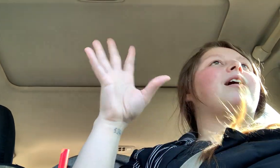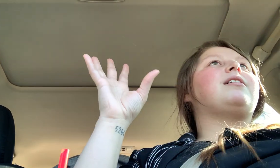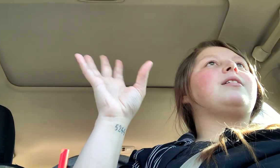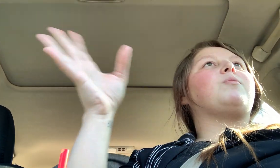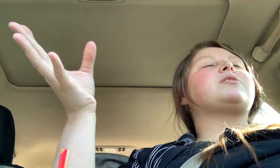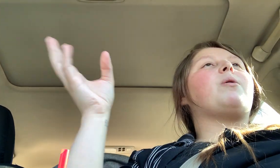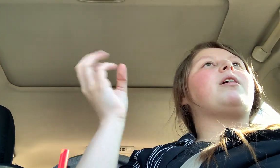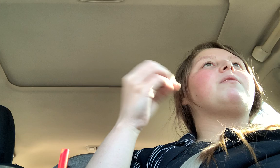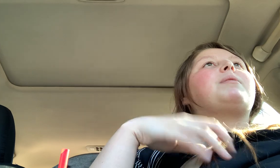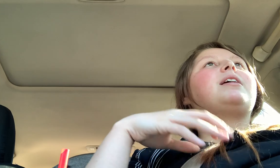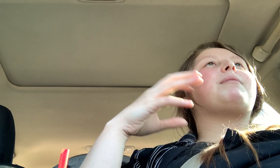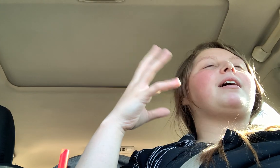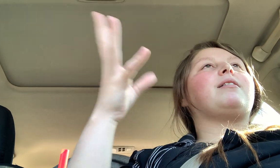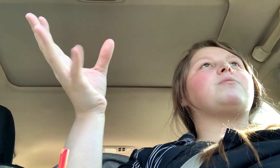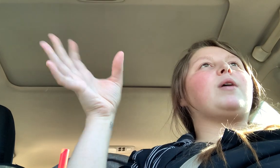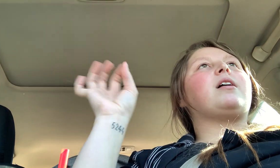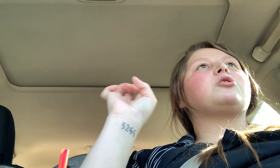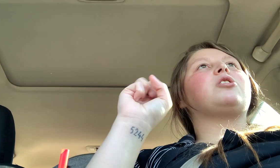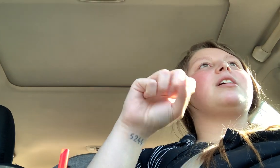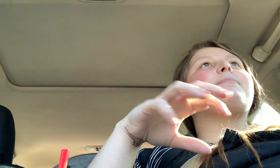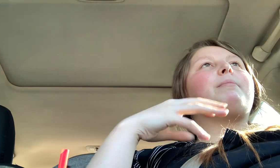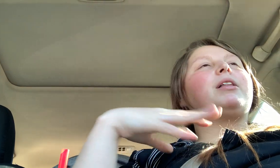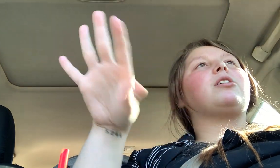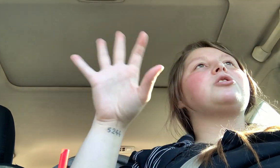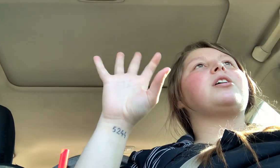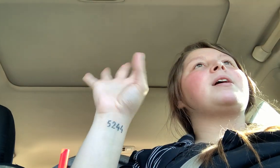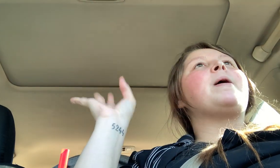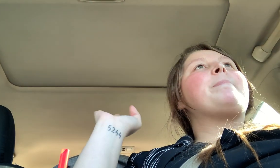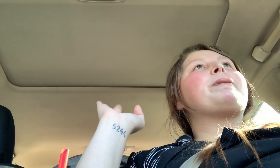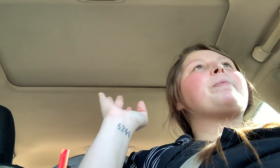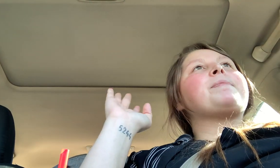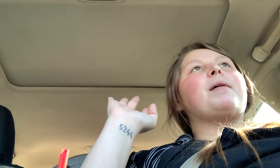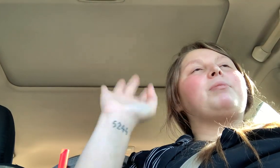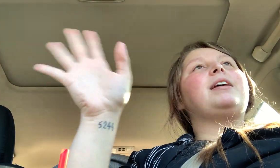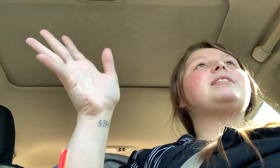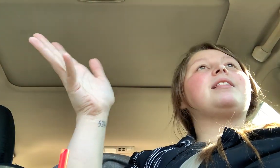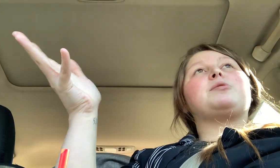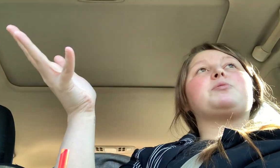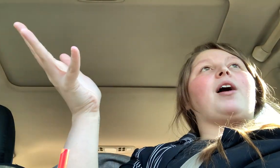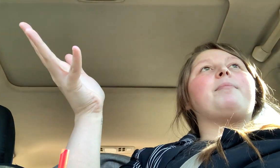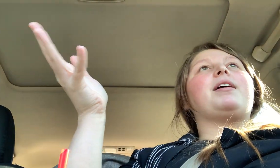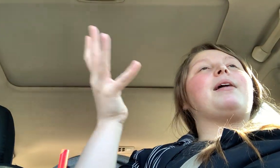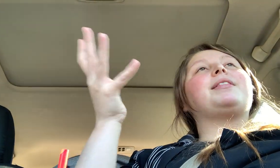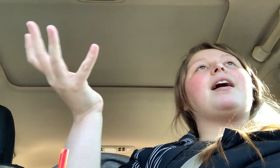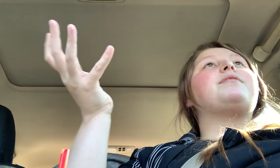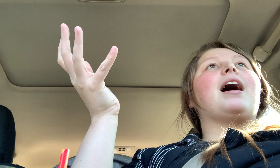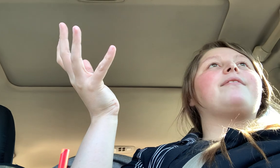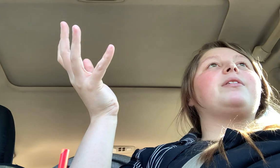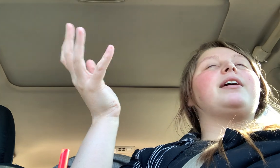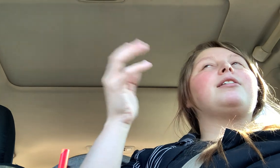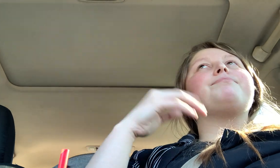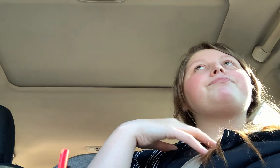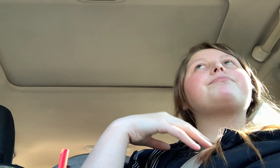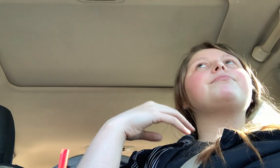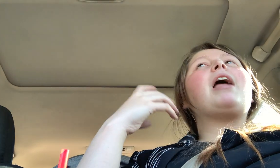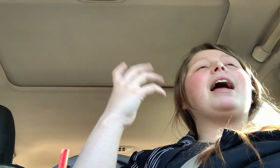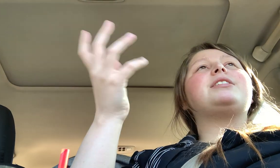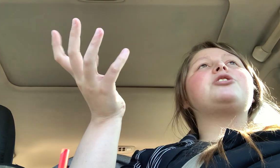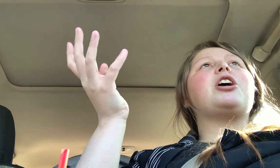and what's going on with me and my weight loss journey and my motherhood journey, please hit the subscribe button. I would love to have you here. I did change